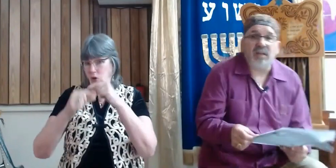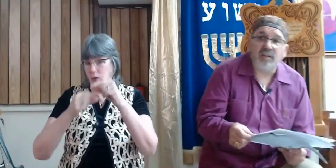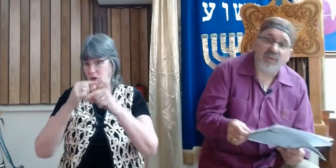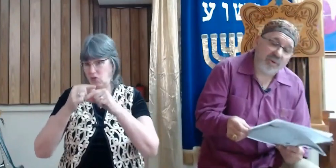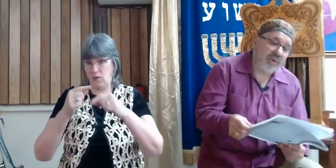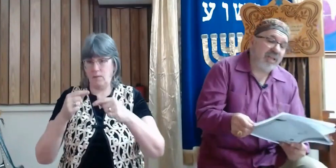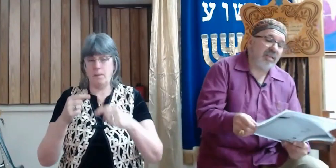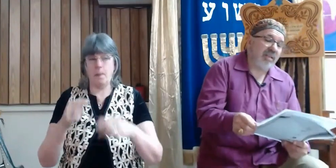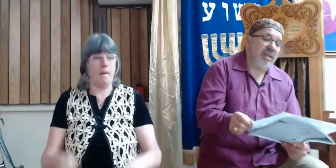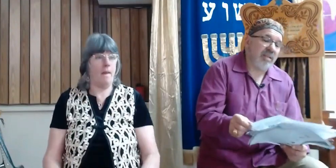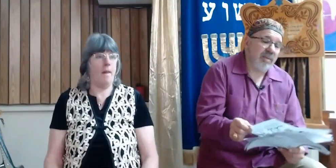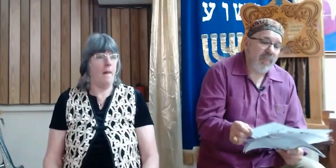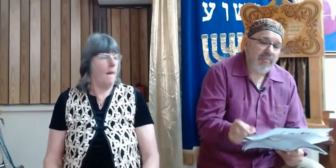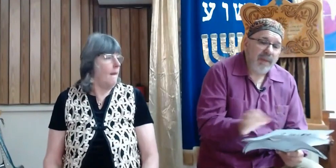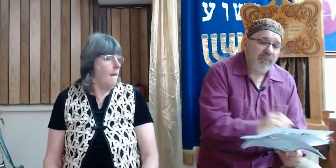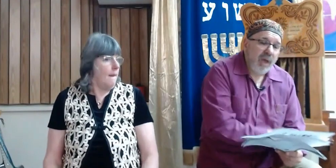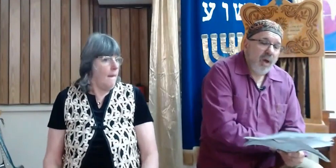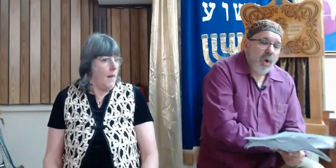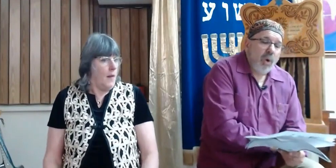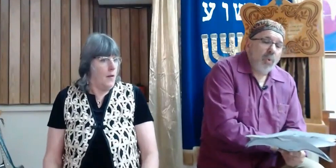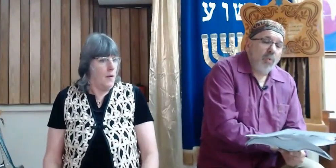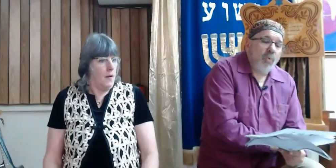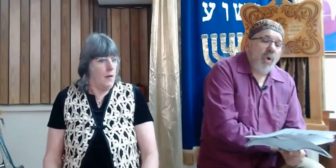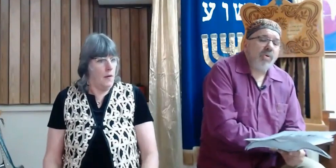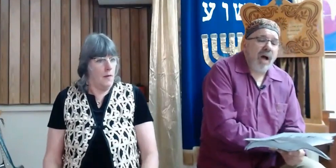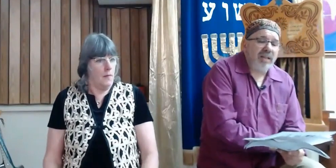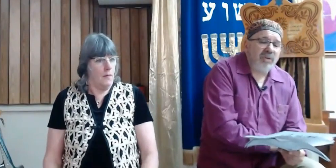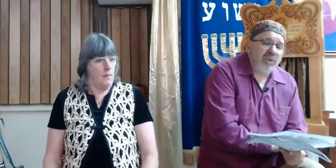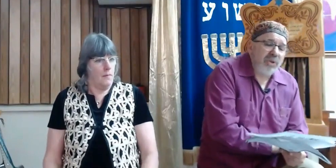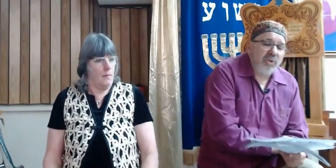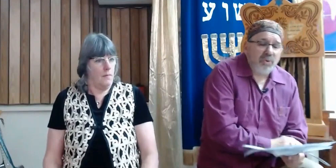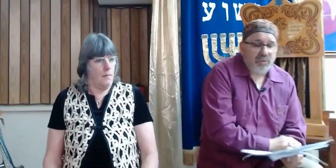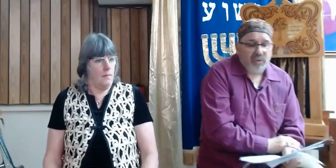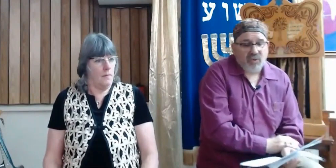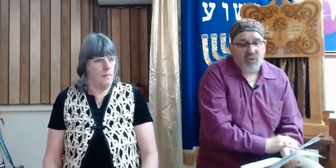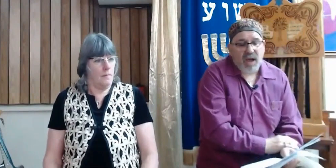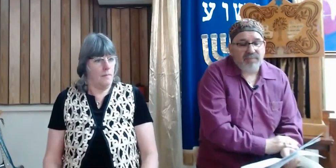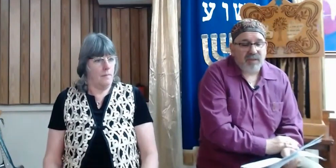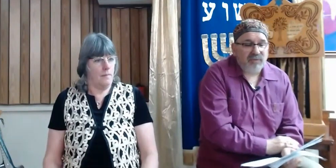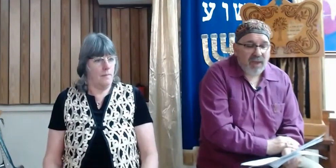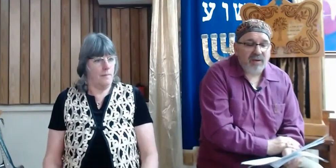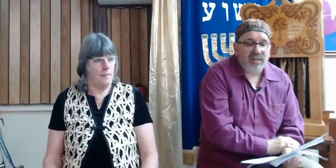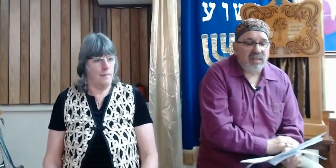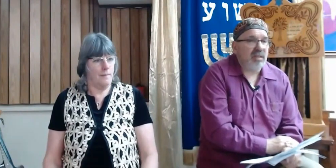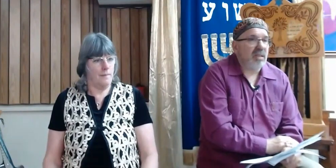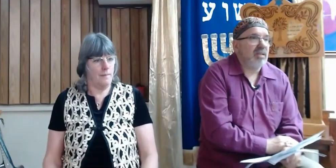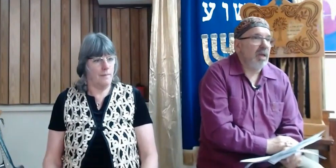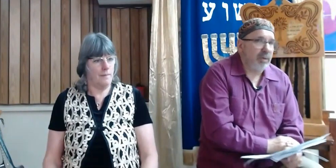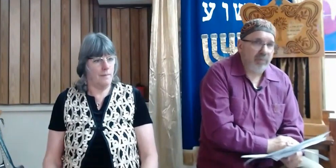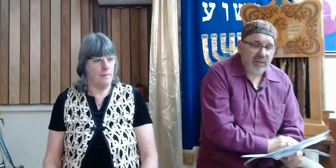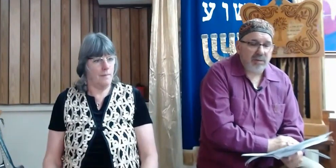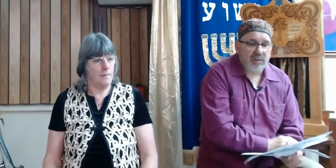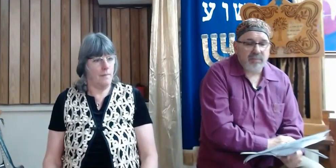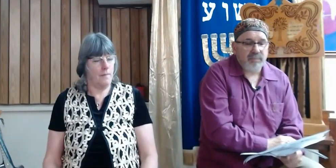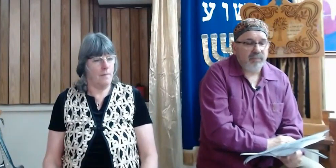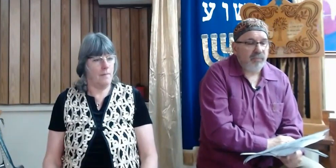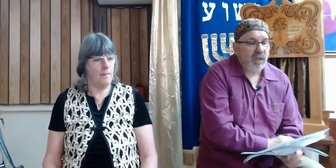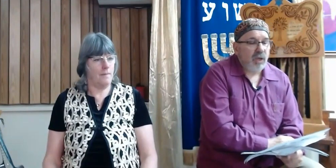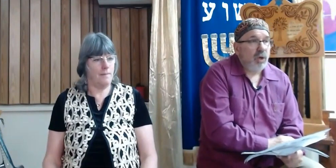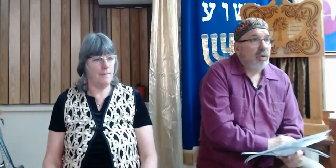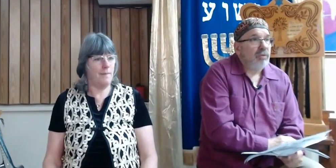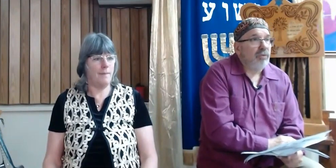29, and 30. says, woe unto you, scribes and Pharisees, hypocrites,